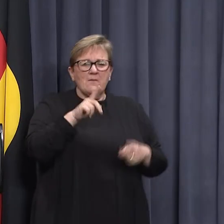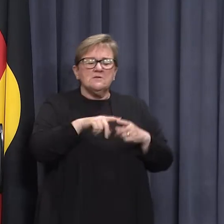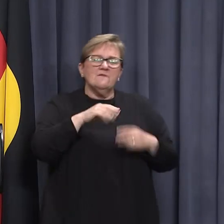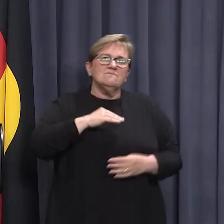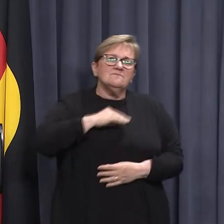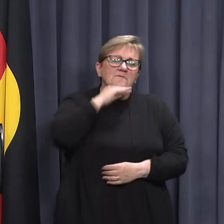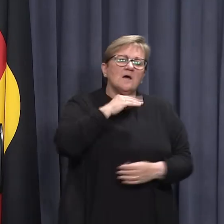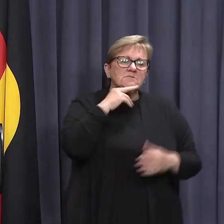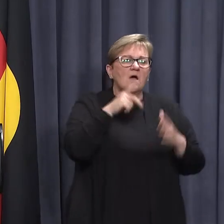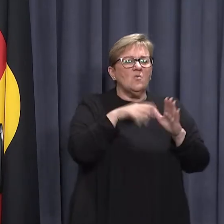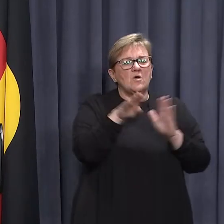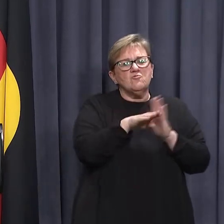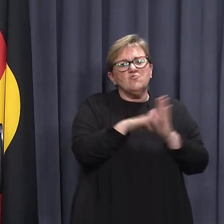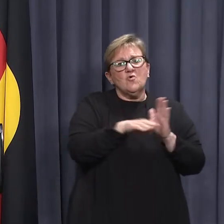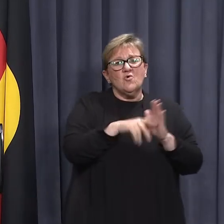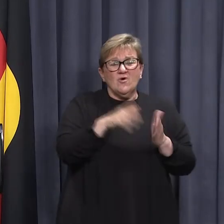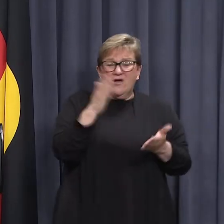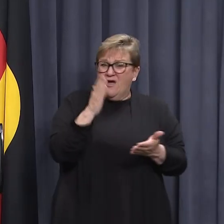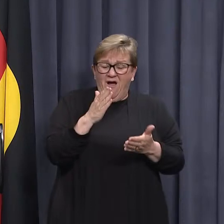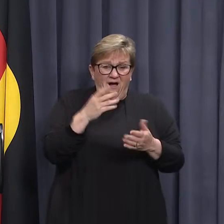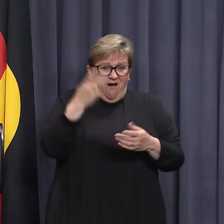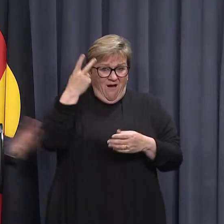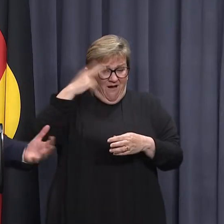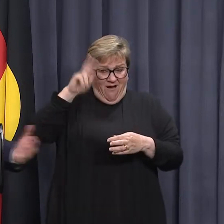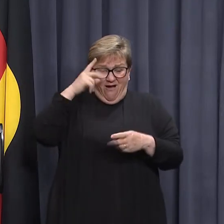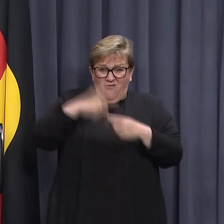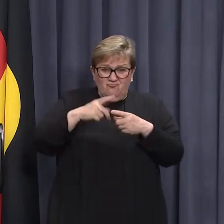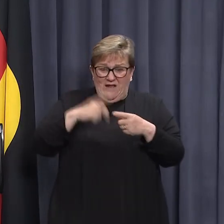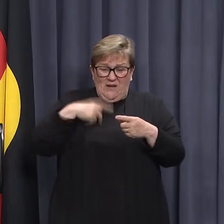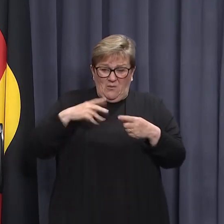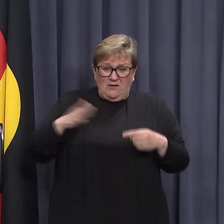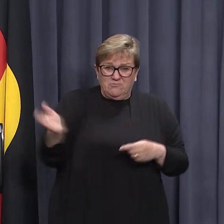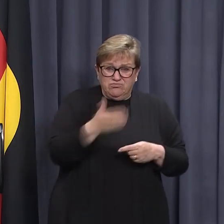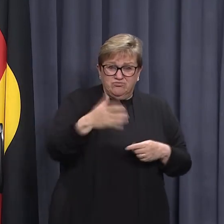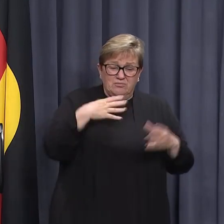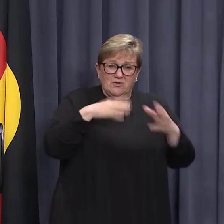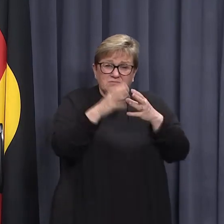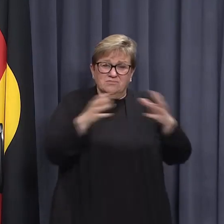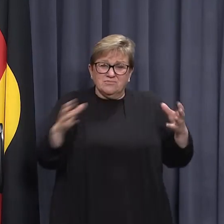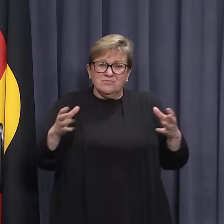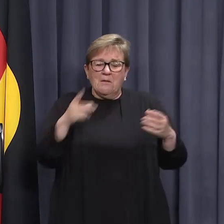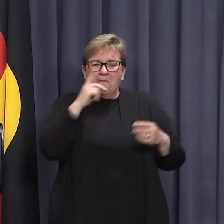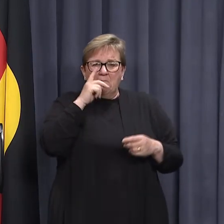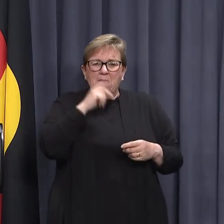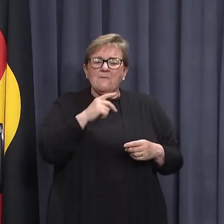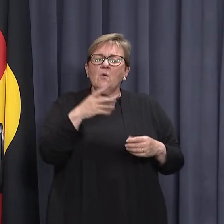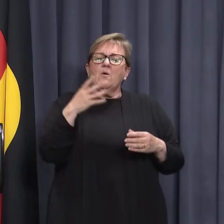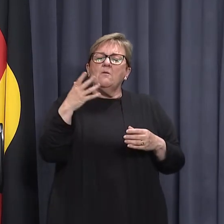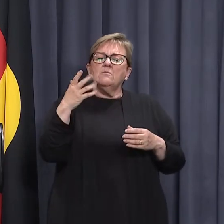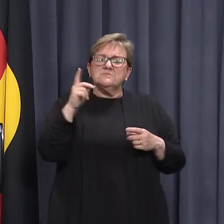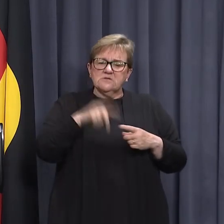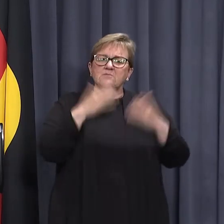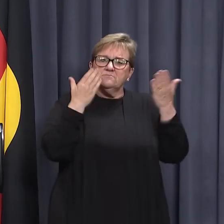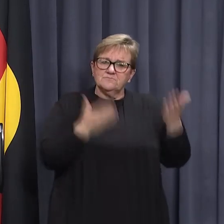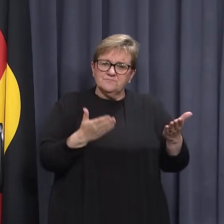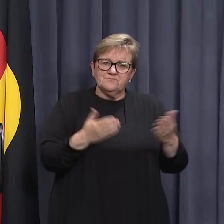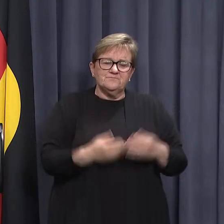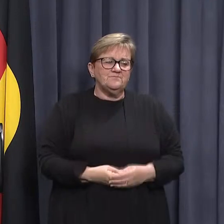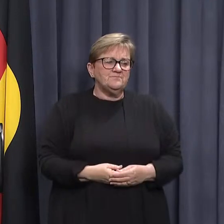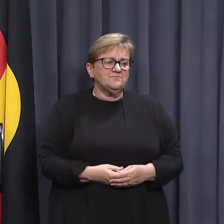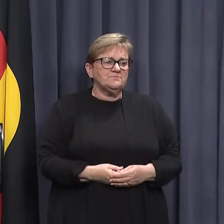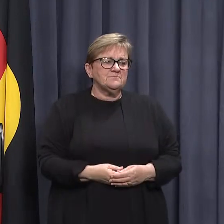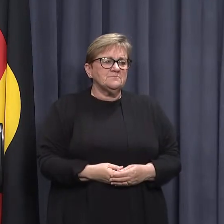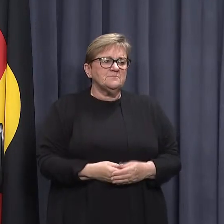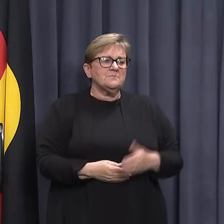of the rules. So when you really need the rules in place, if you have a lot of cases, you have compliance with the rules. The AMA is